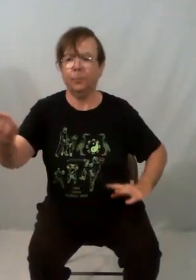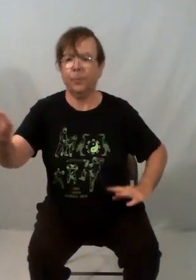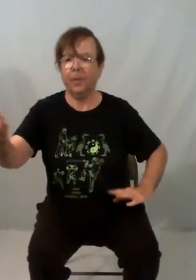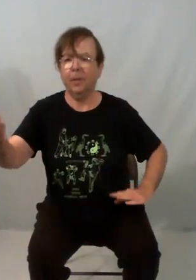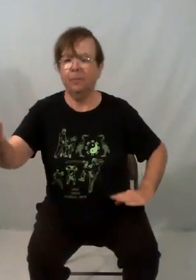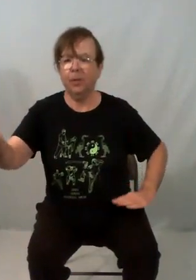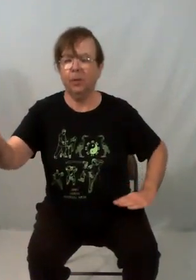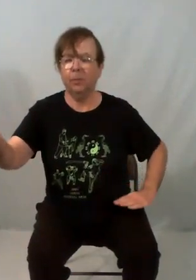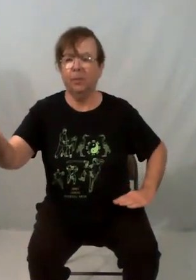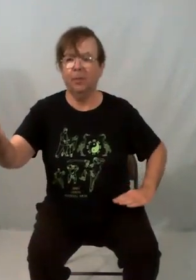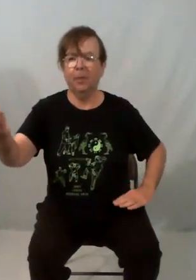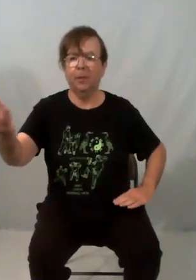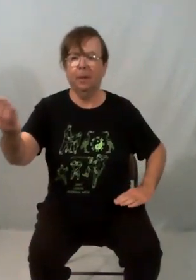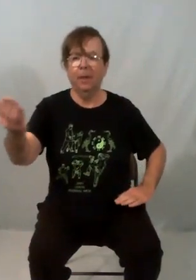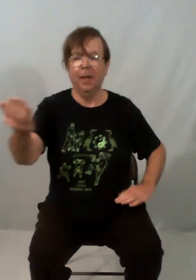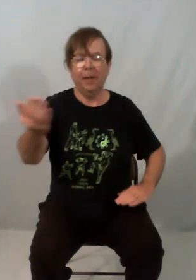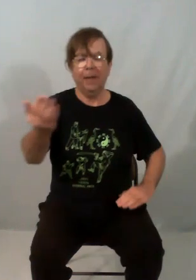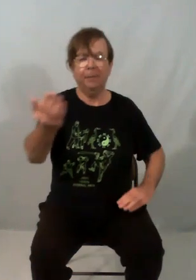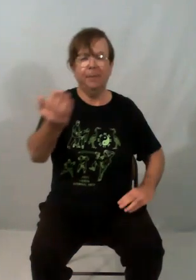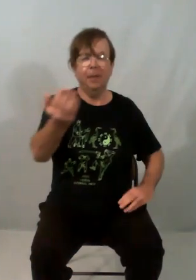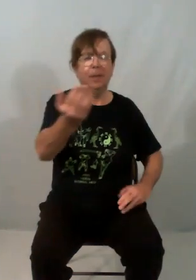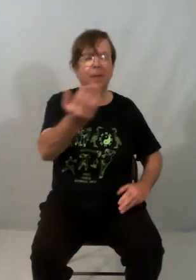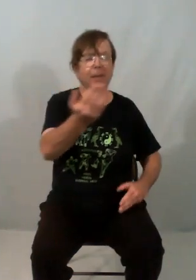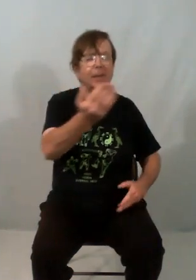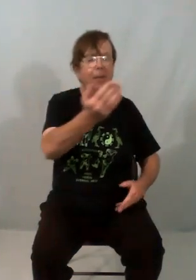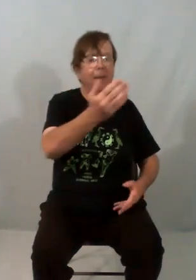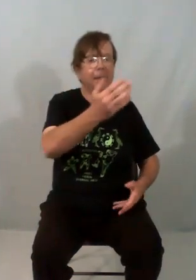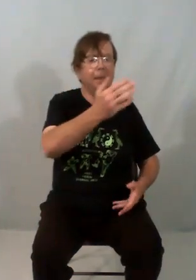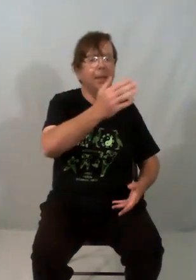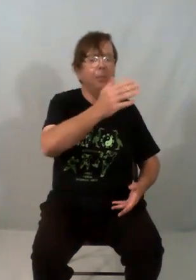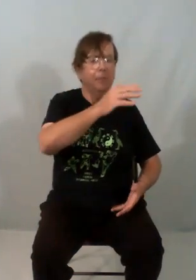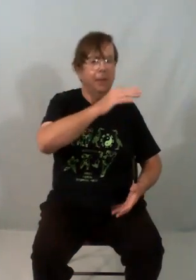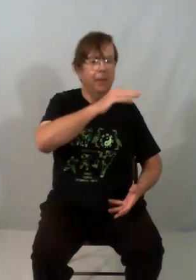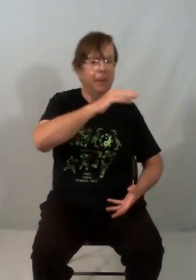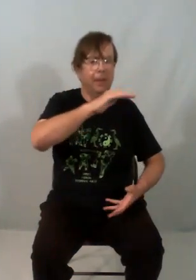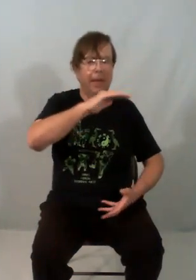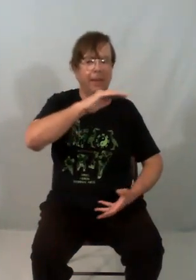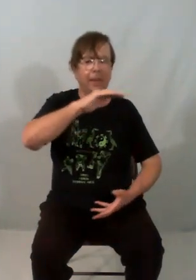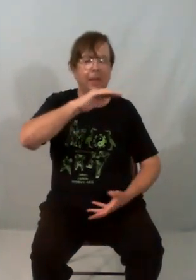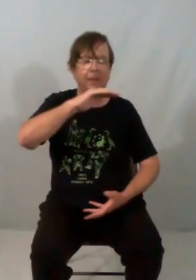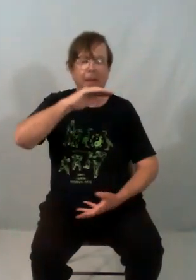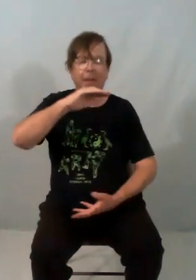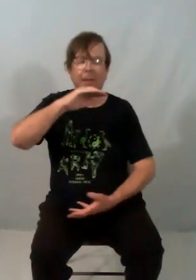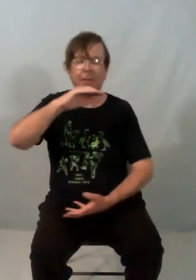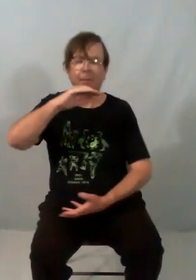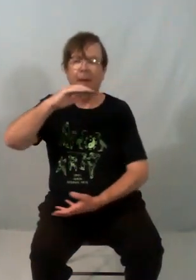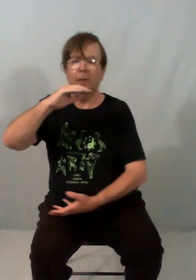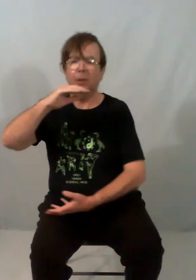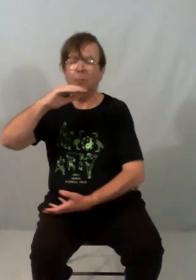Don't rush the movement. If you get confused, just come back to the numbering. And be patient with